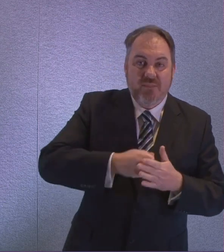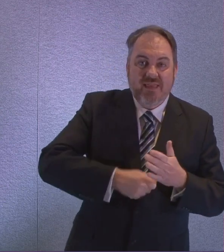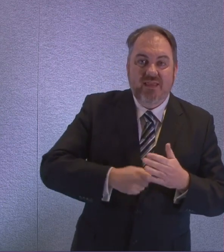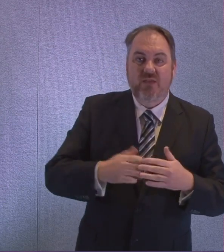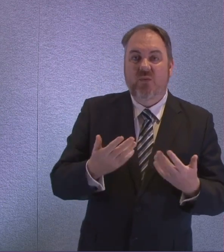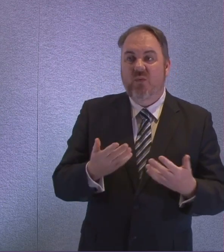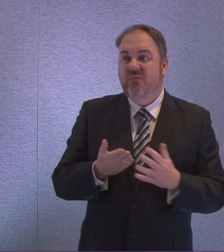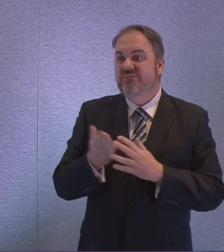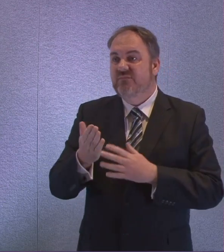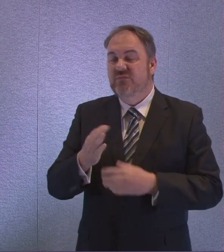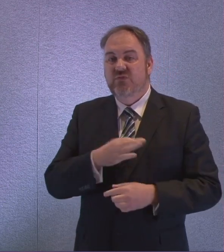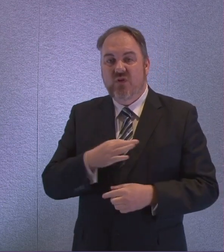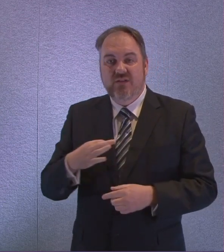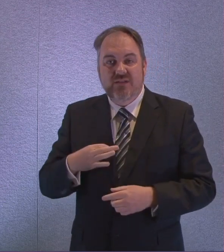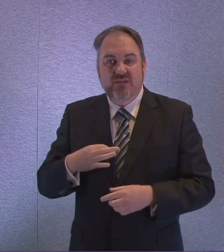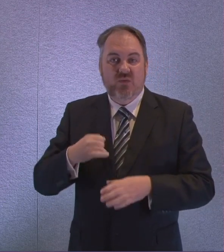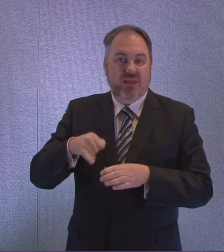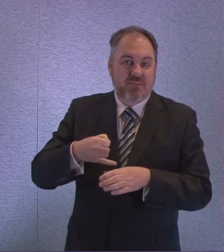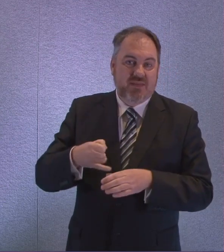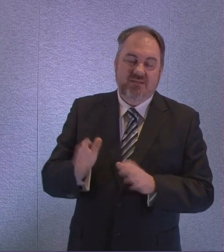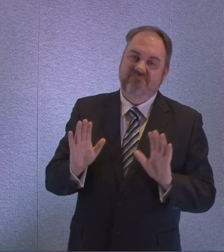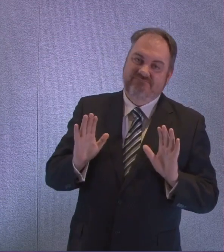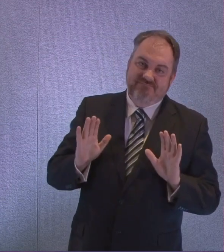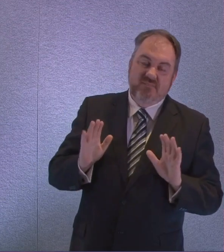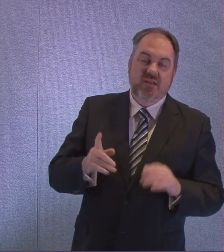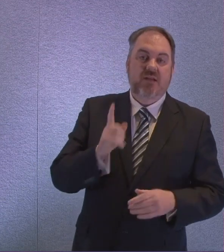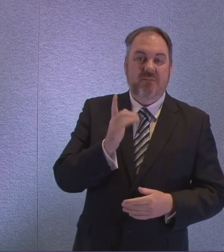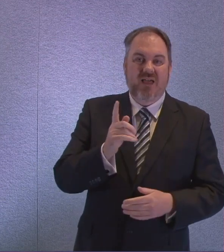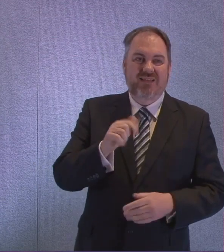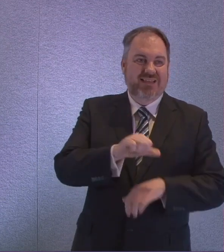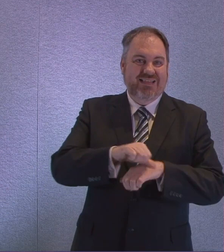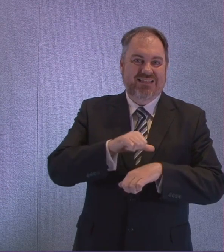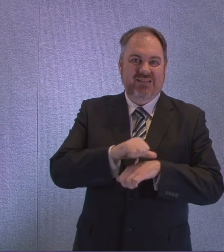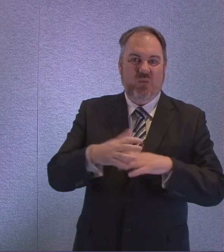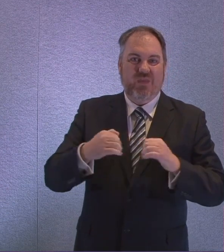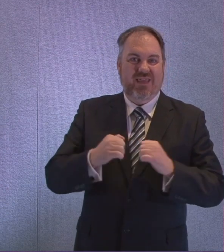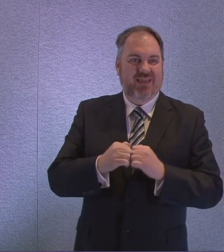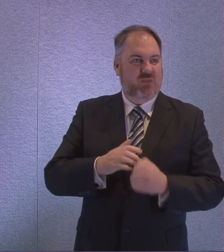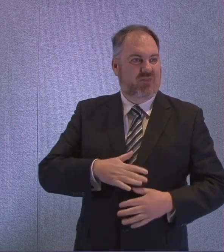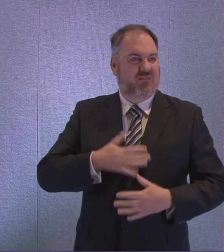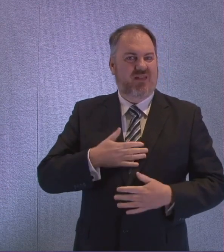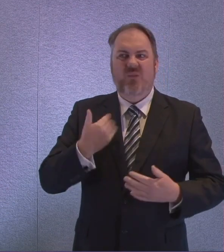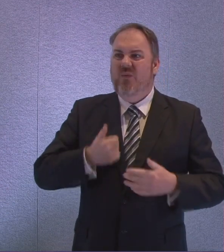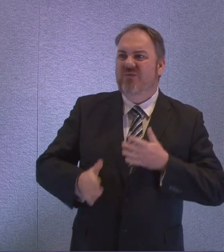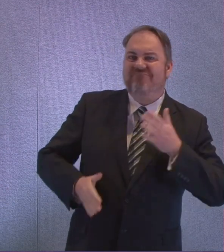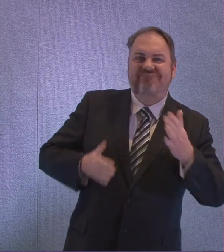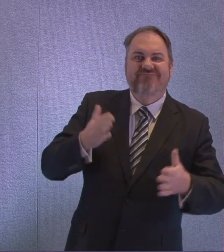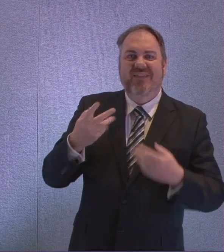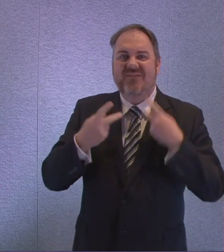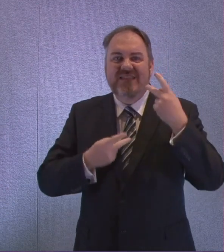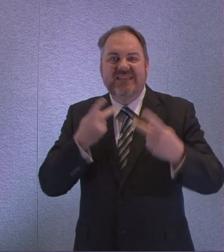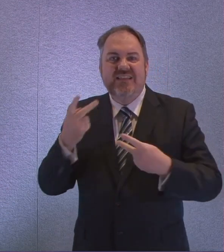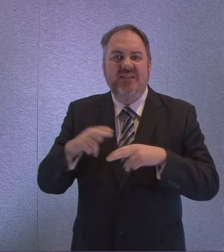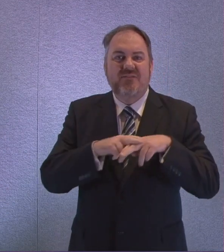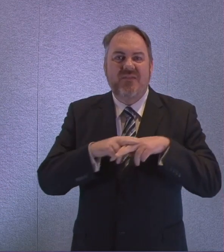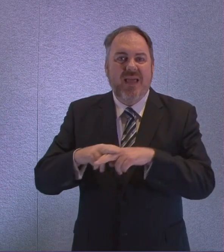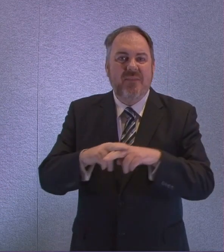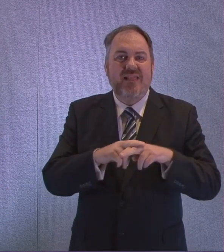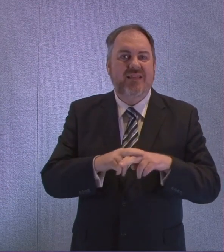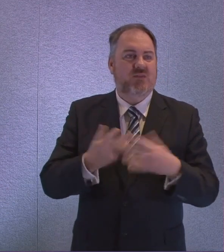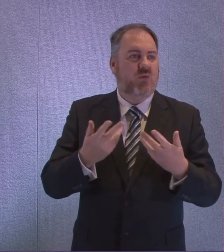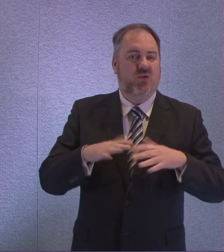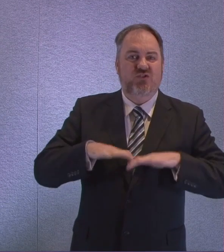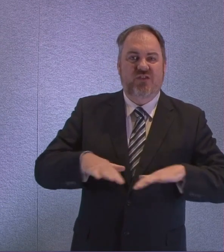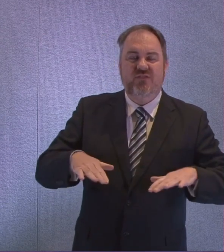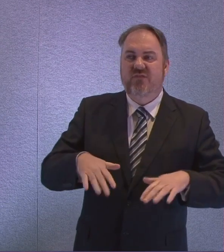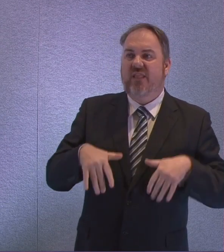that. It will seem even harder over this Easter holiday weekend, especially for families with children, indeed for the children